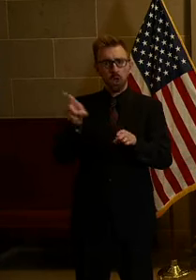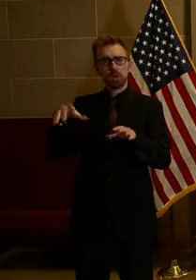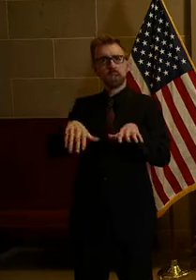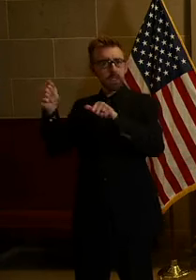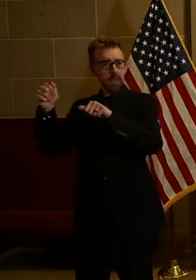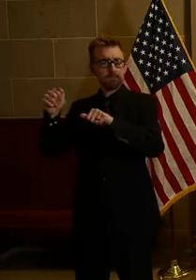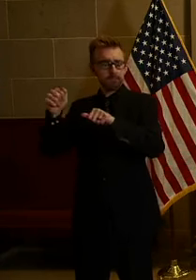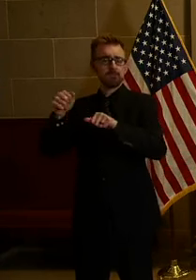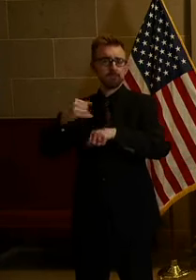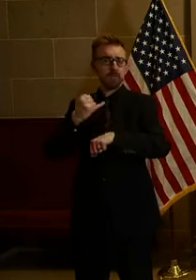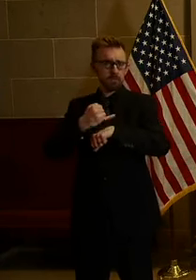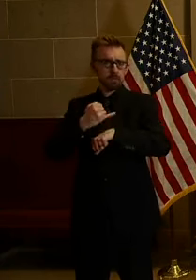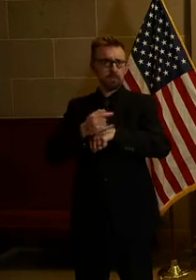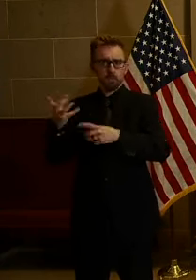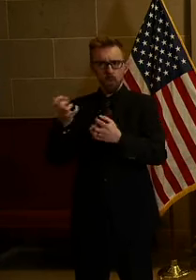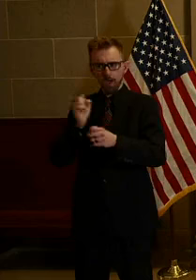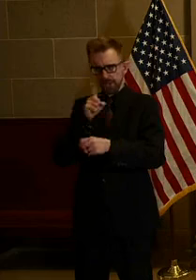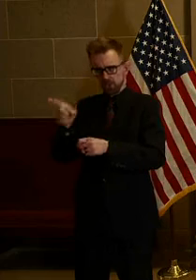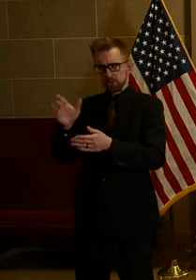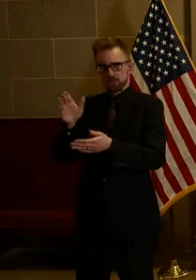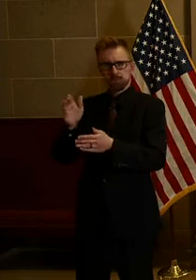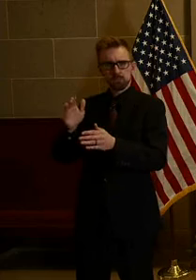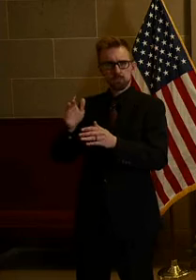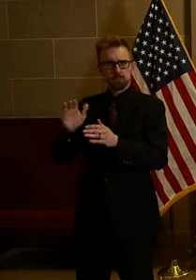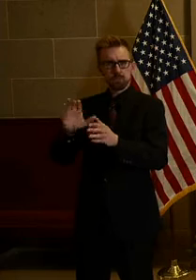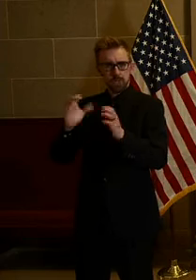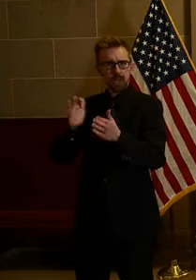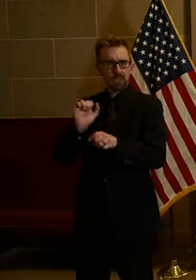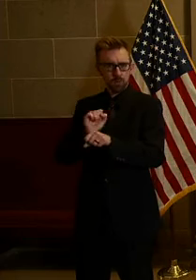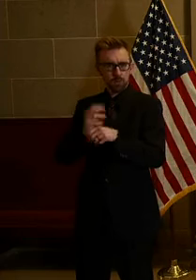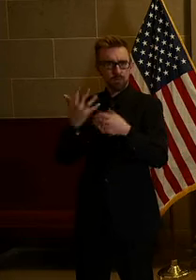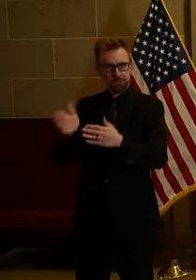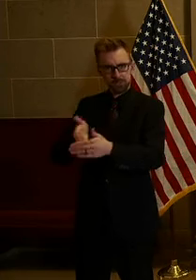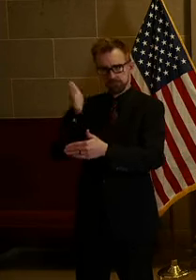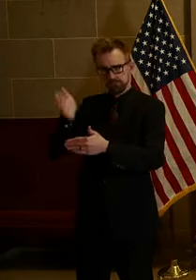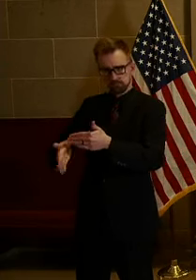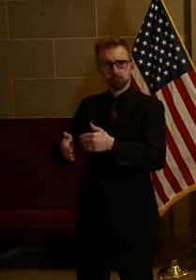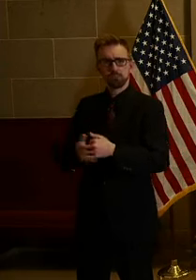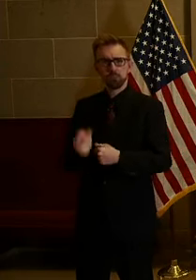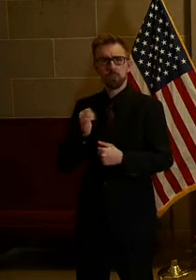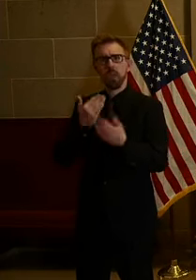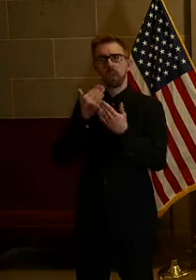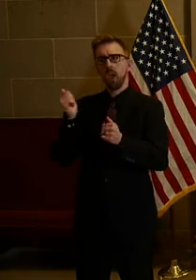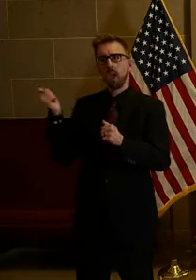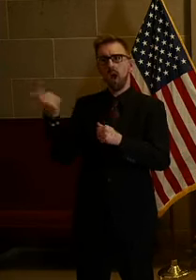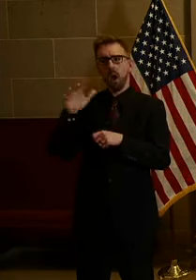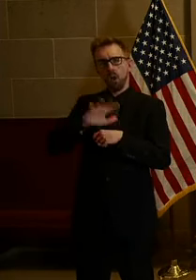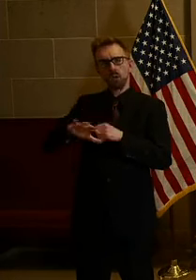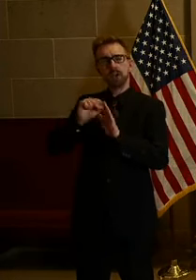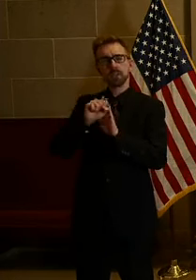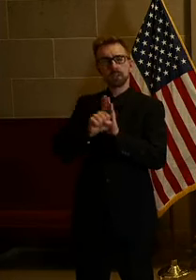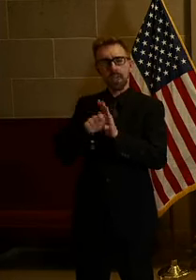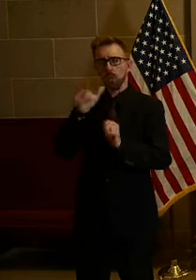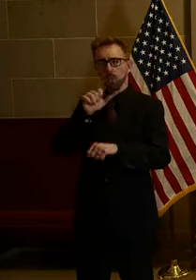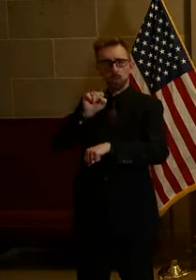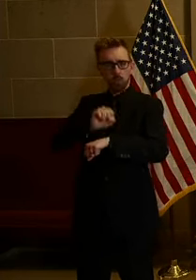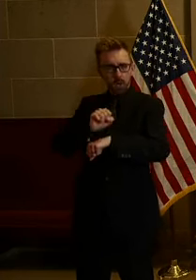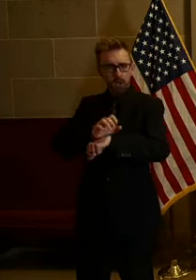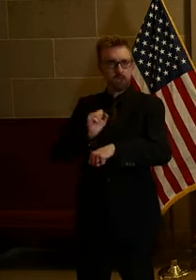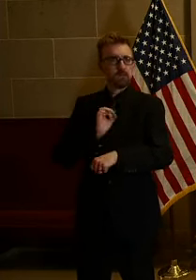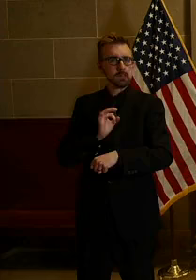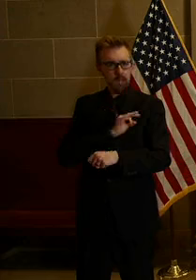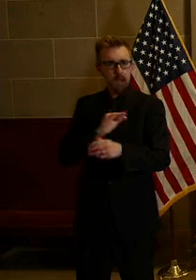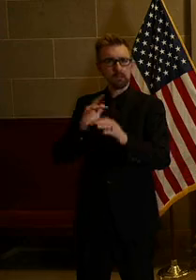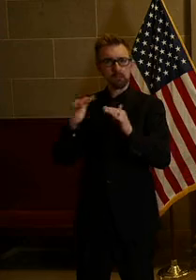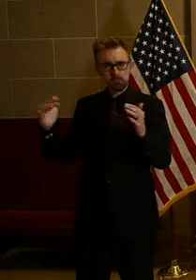coursework this semester. And I want to thank the faculty, administrators, and staff throughout the state for the countless hours you put in and will put in to